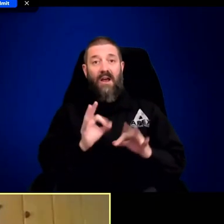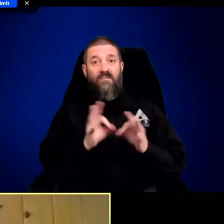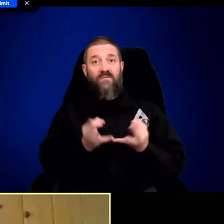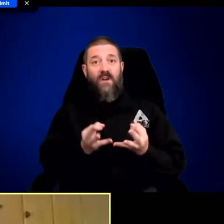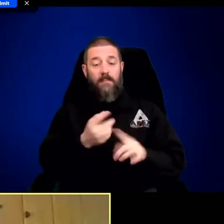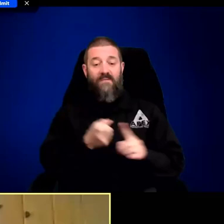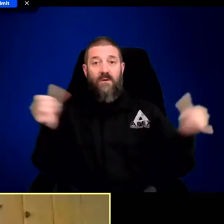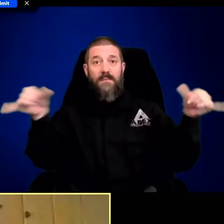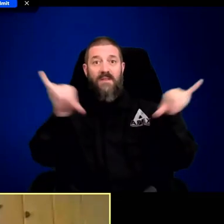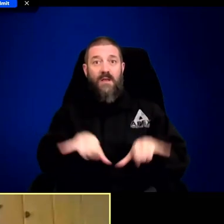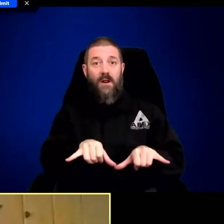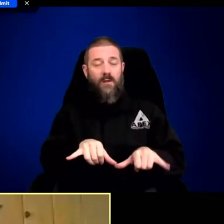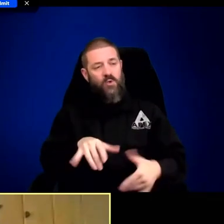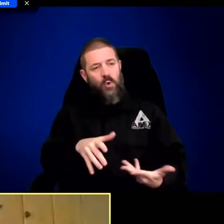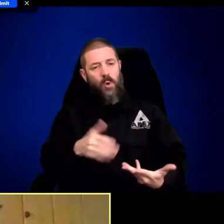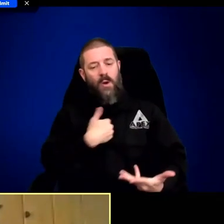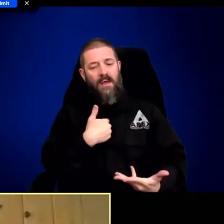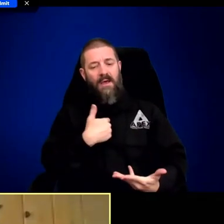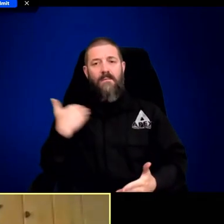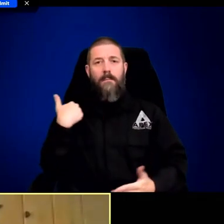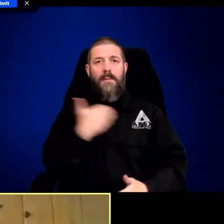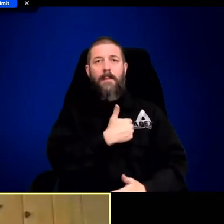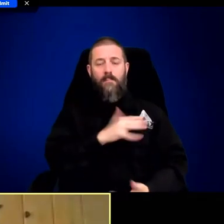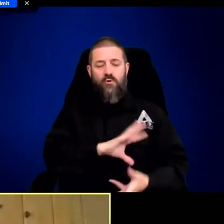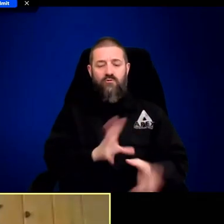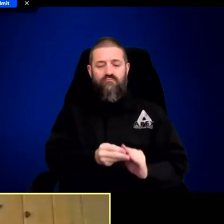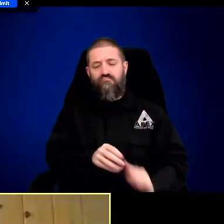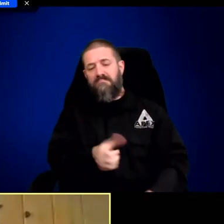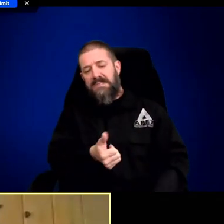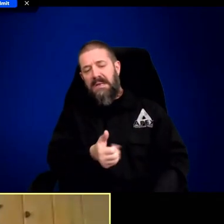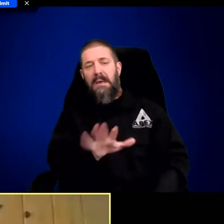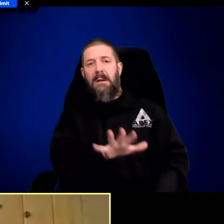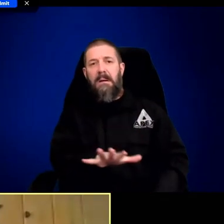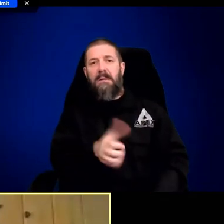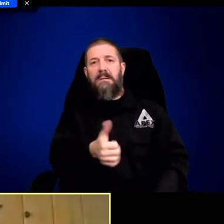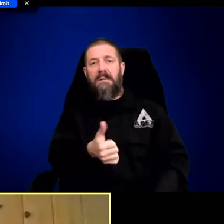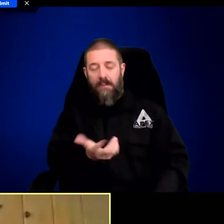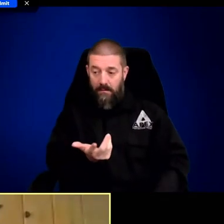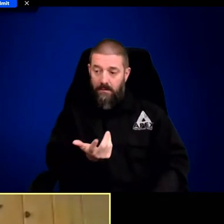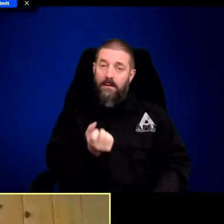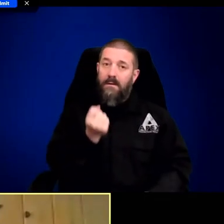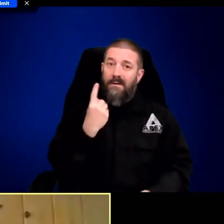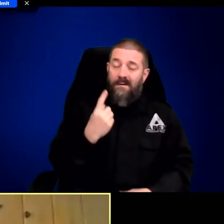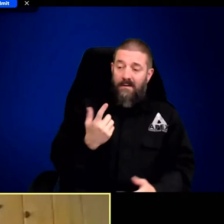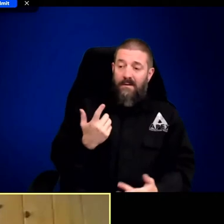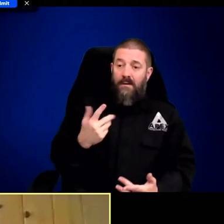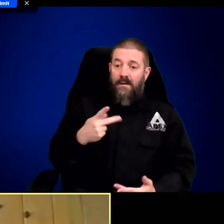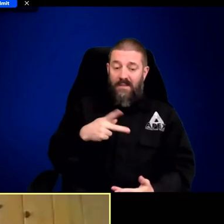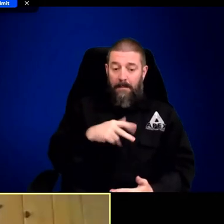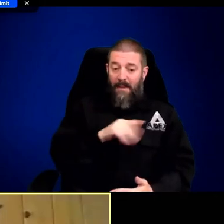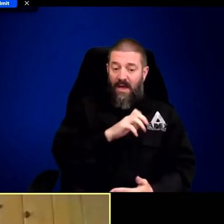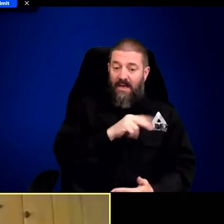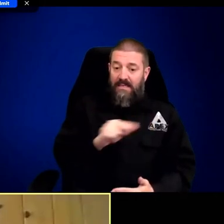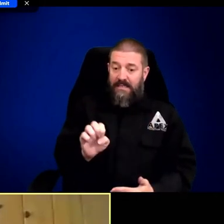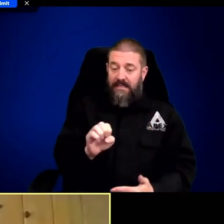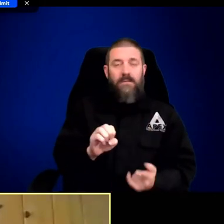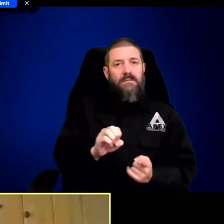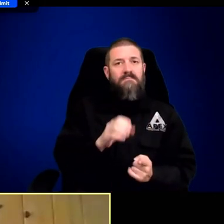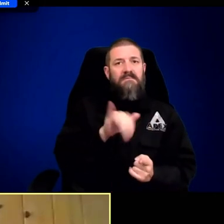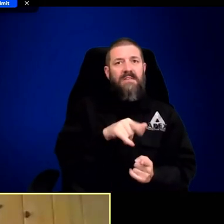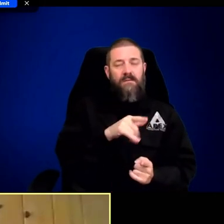junction pack right now. The average family in Yellowstone is about 10 members.